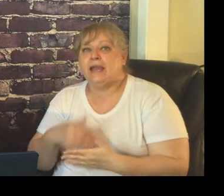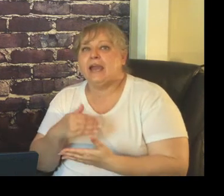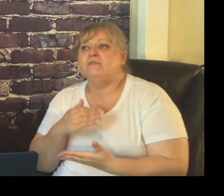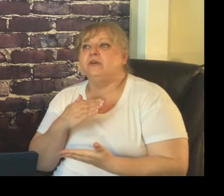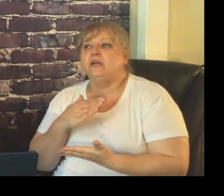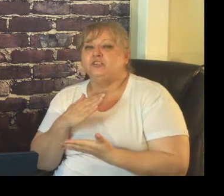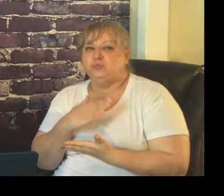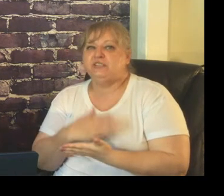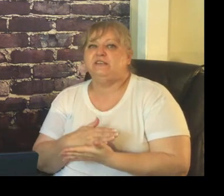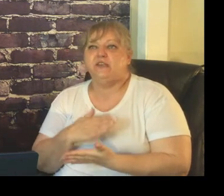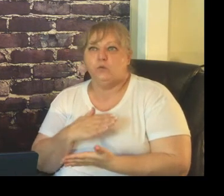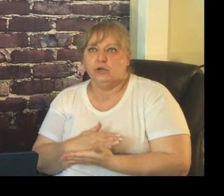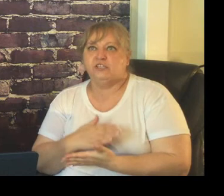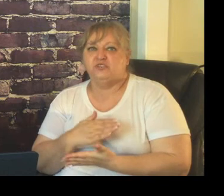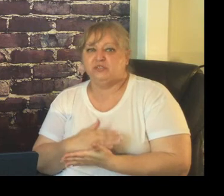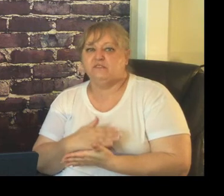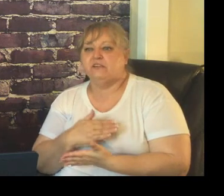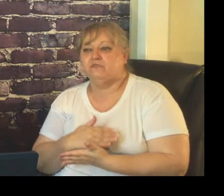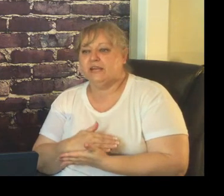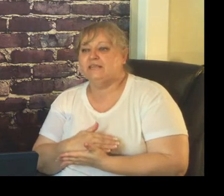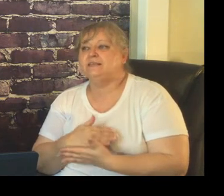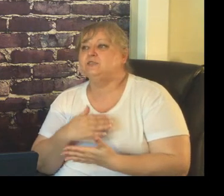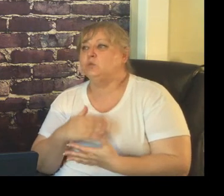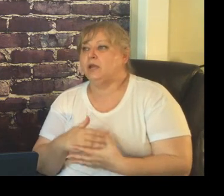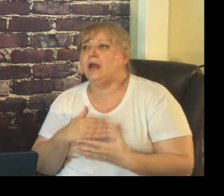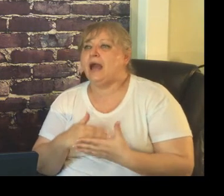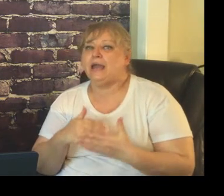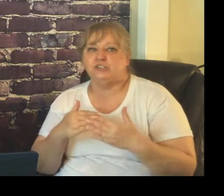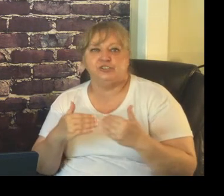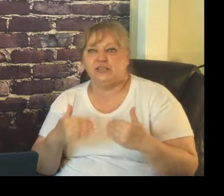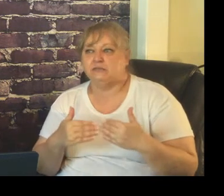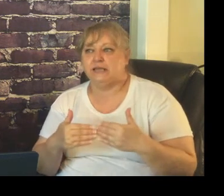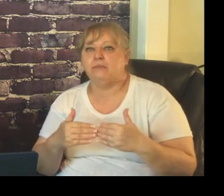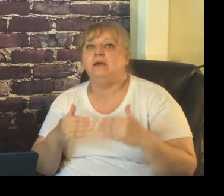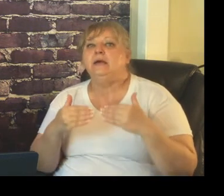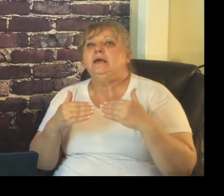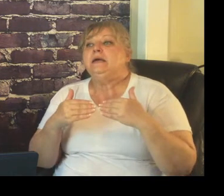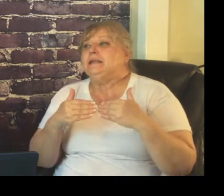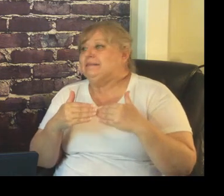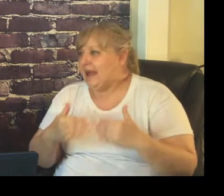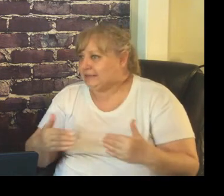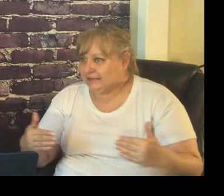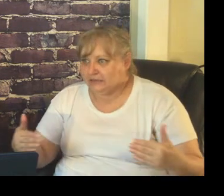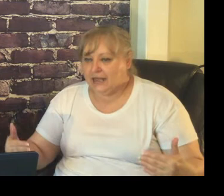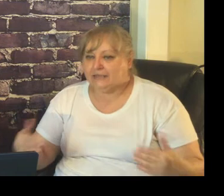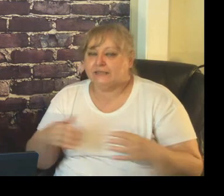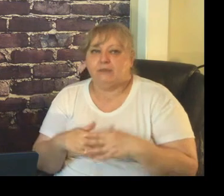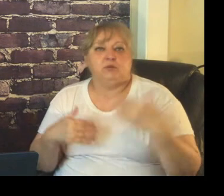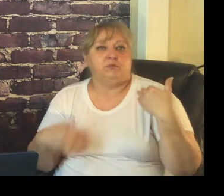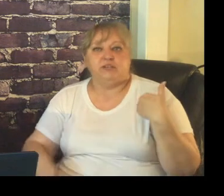have specific words and specific phrases where I just tell them that's not acceptable for